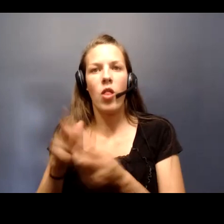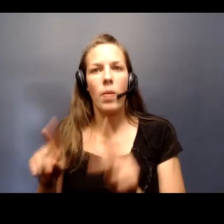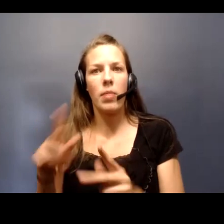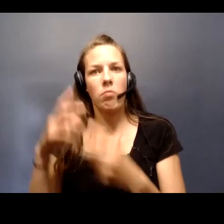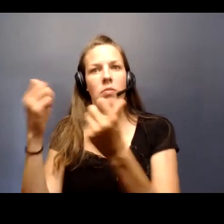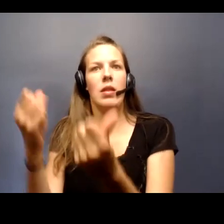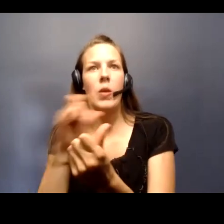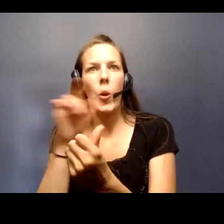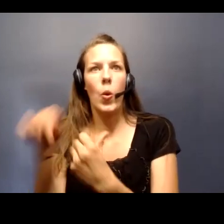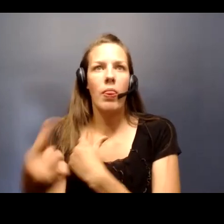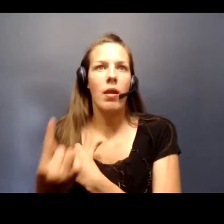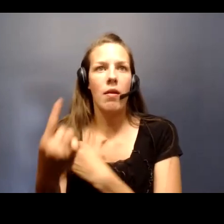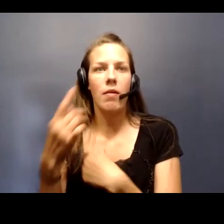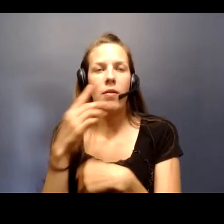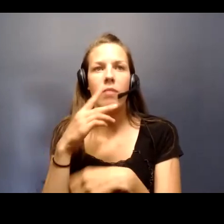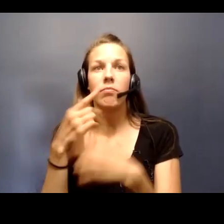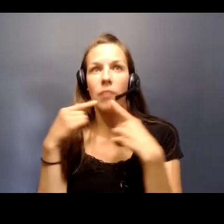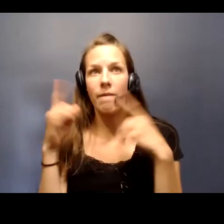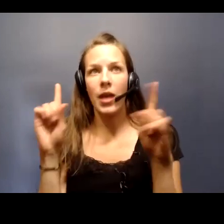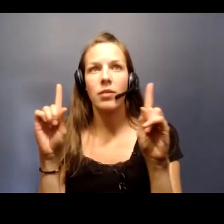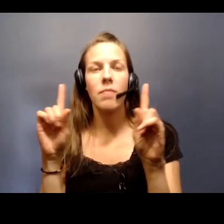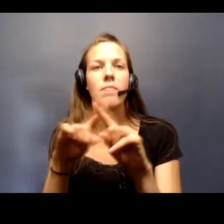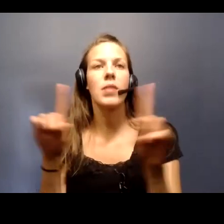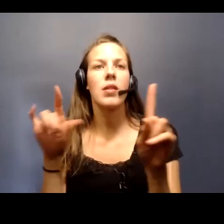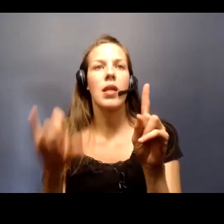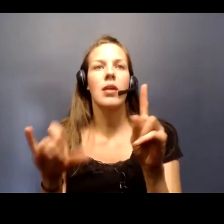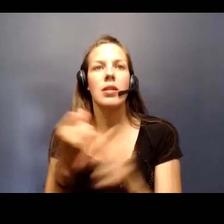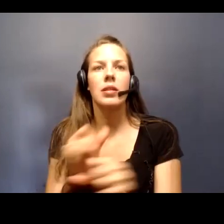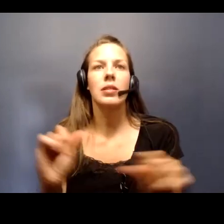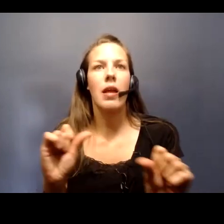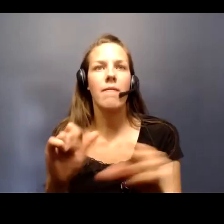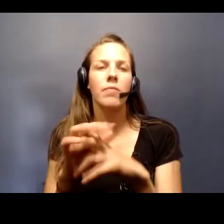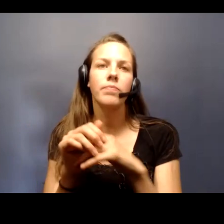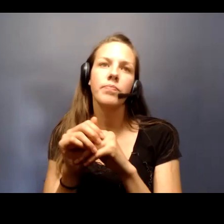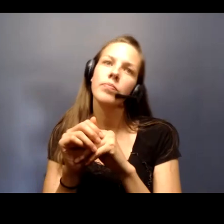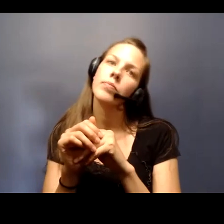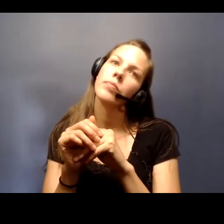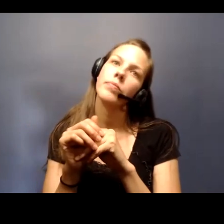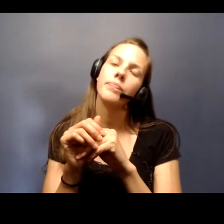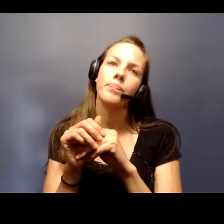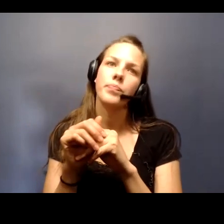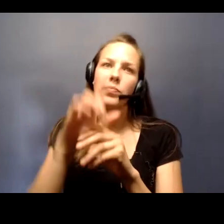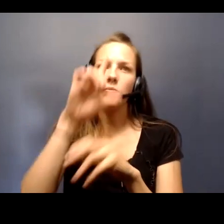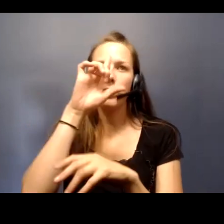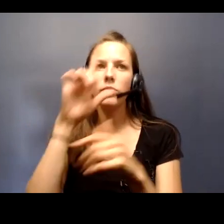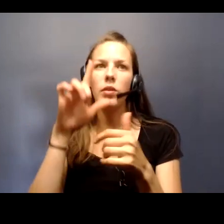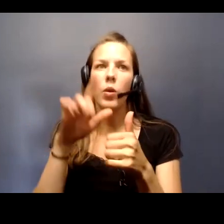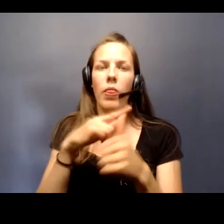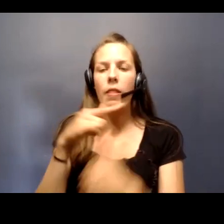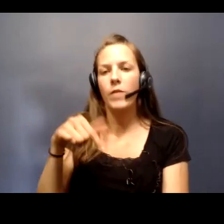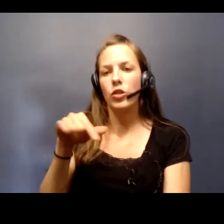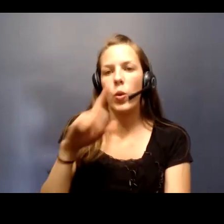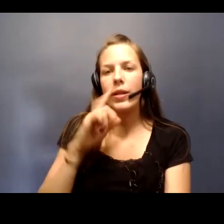not only that it's an effective vaccine, but that it's safe. I think we're in the first quarter next year.